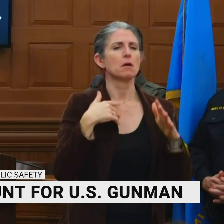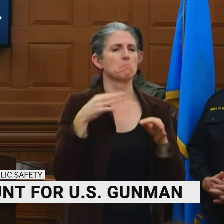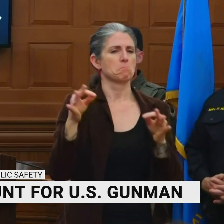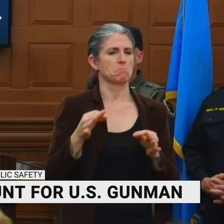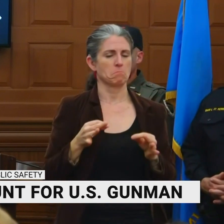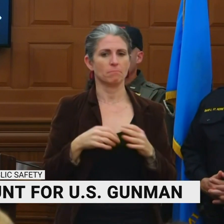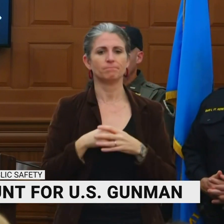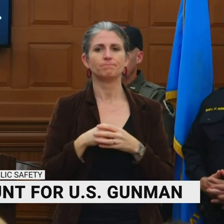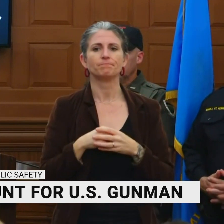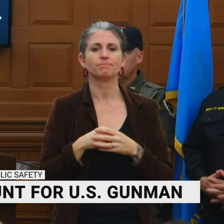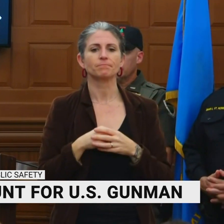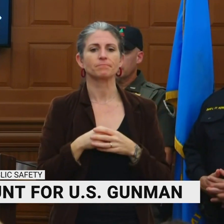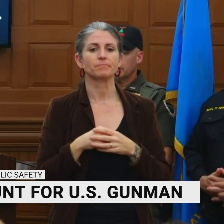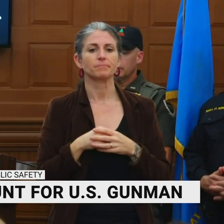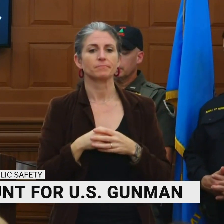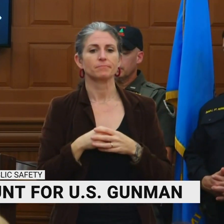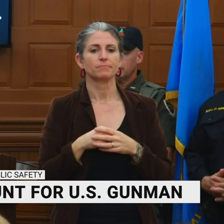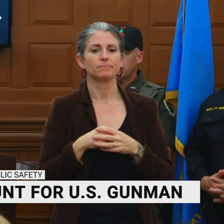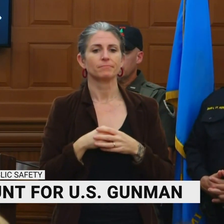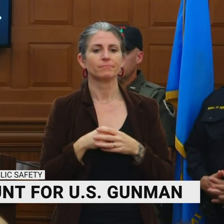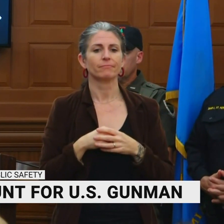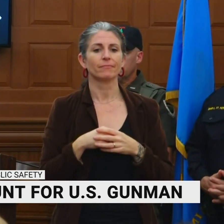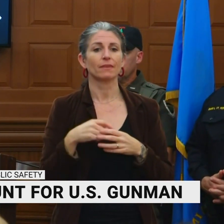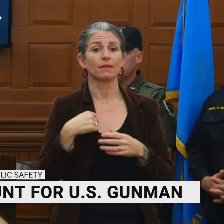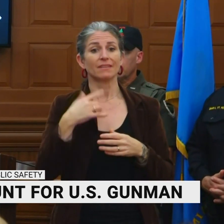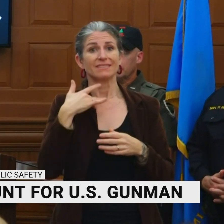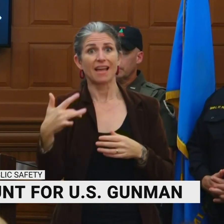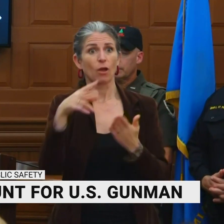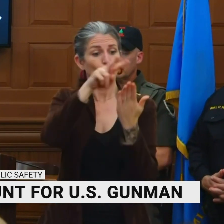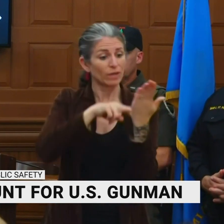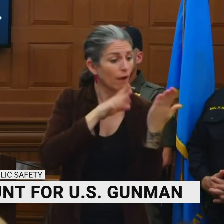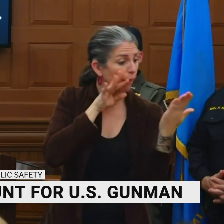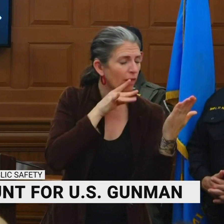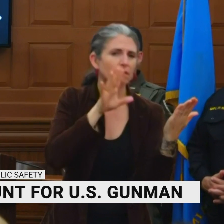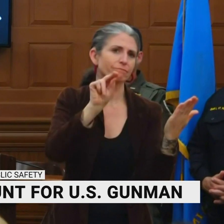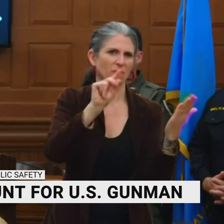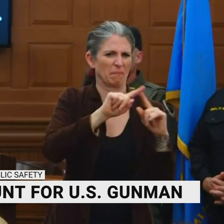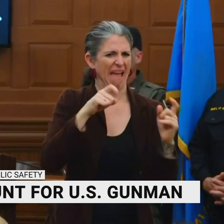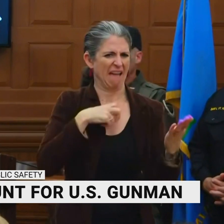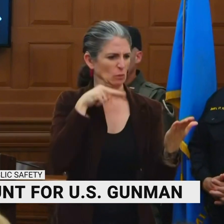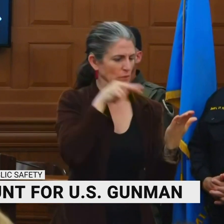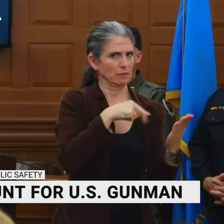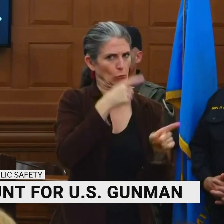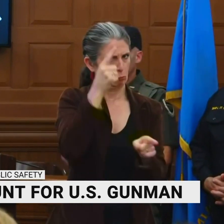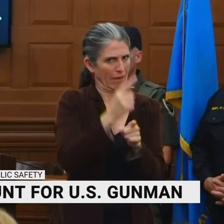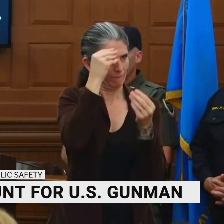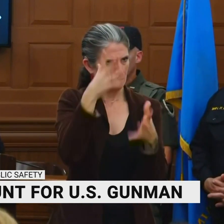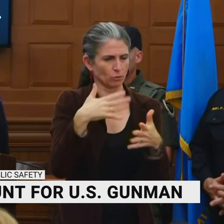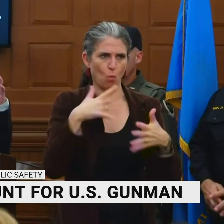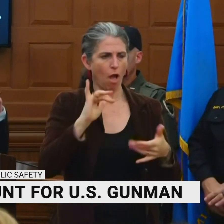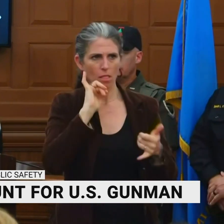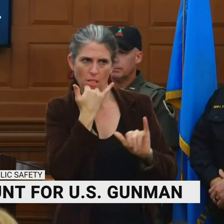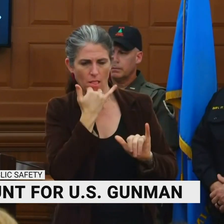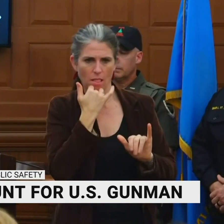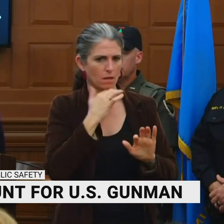reader of orders, but I think this is important that you hear this directly from a couple different sources. We're going to put out a release. There's going to be a cell